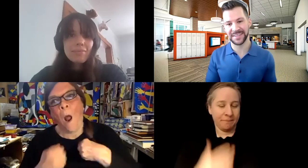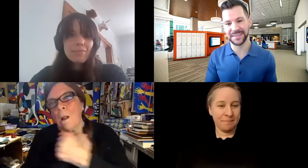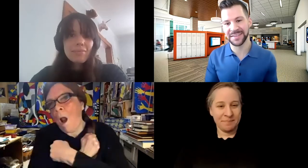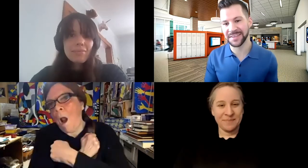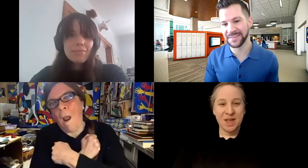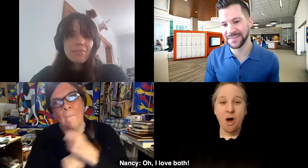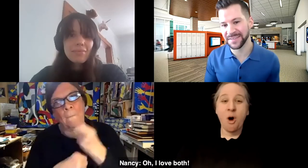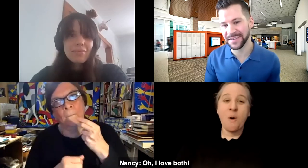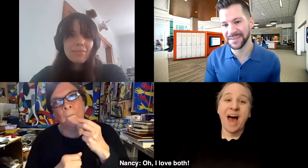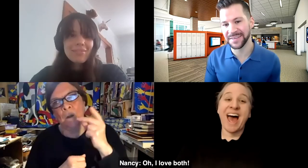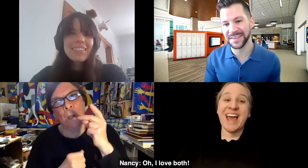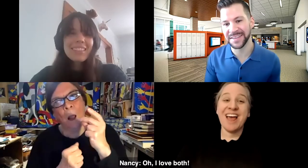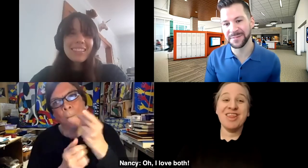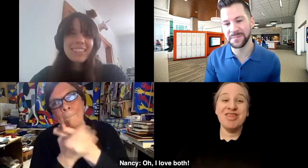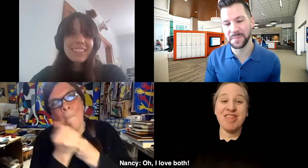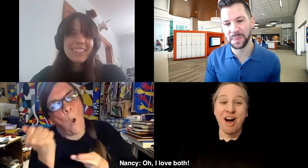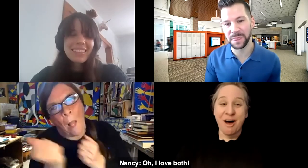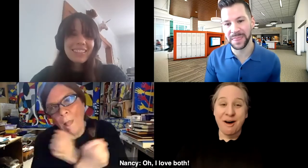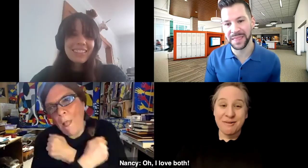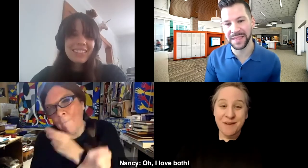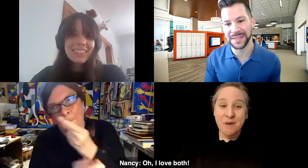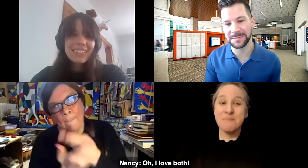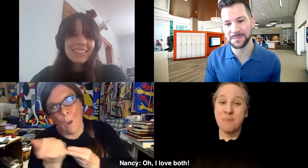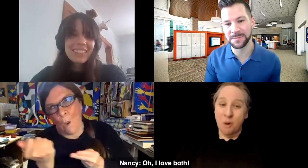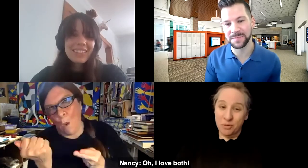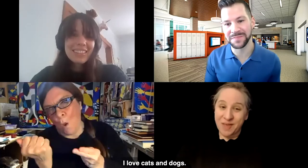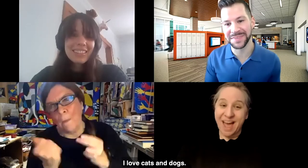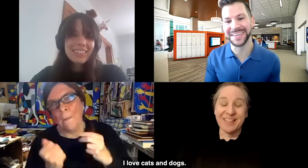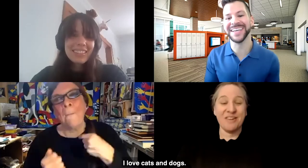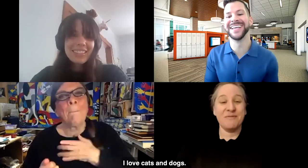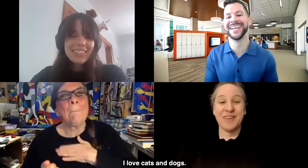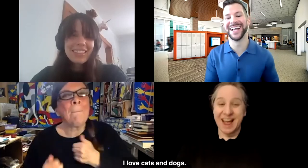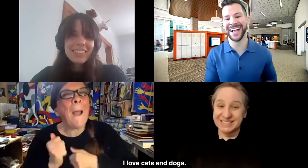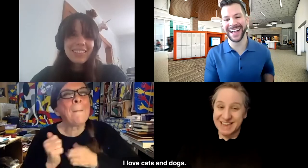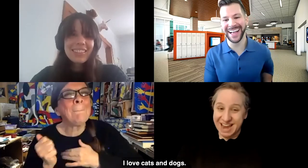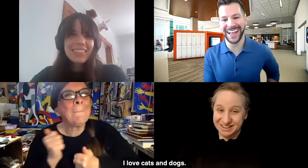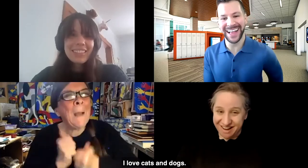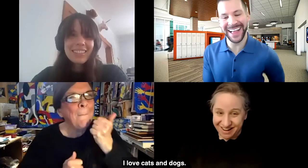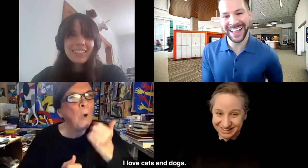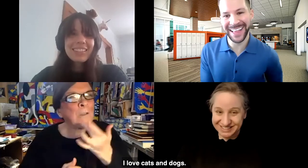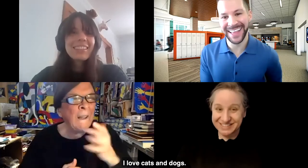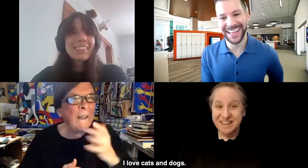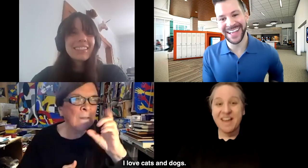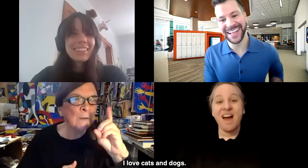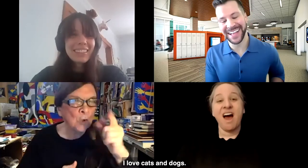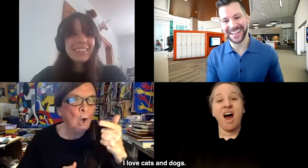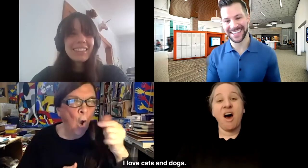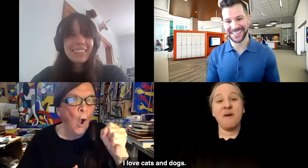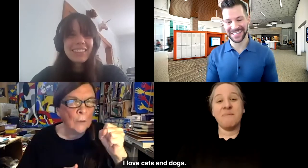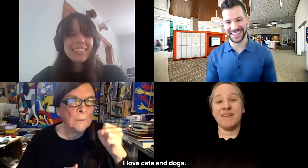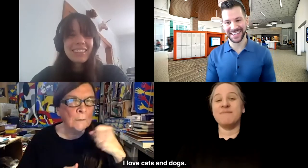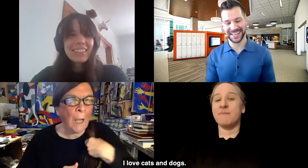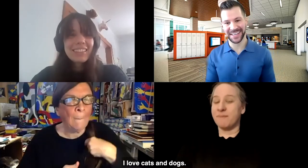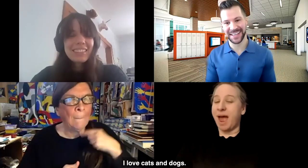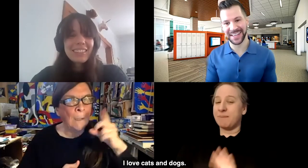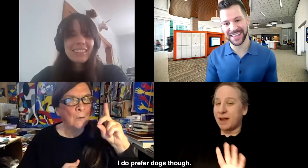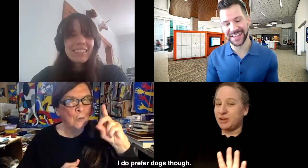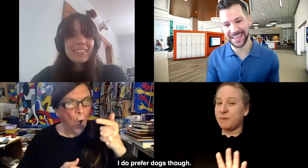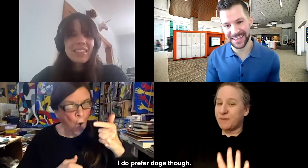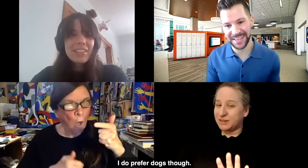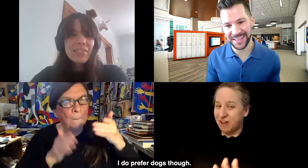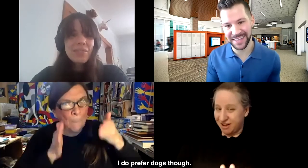Nancy signing. Oh, I love both. I love cats and dogs. I